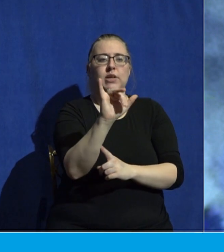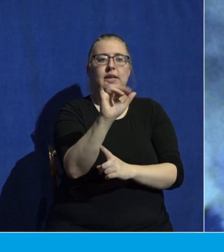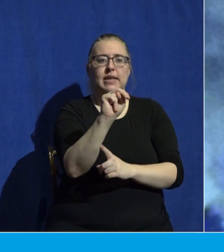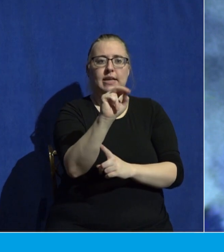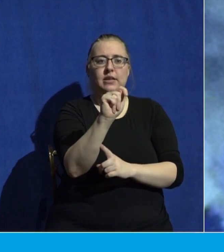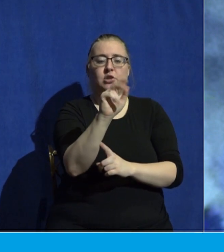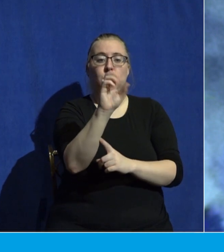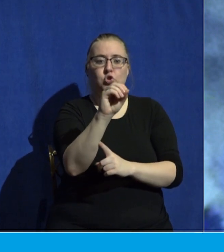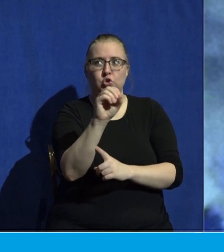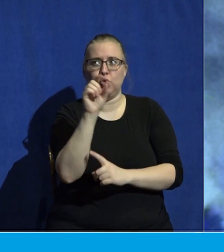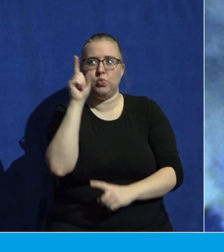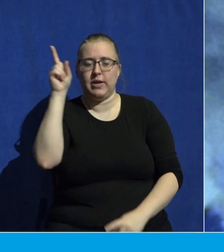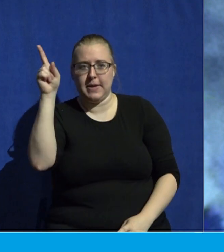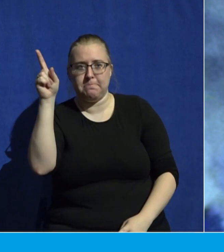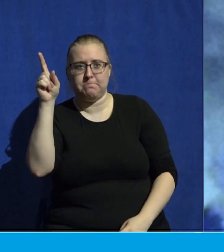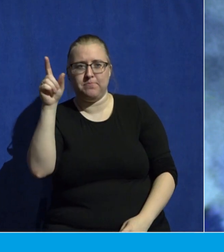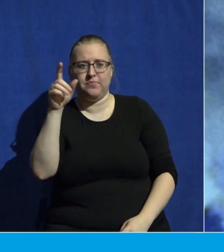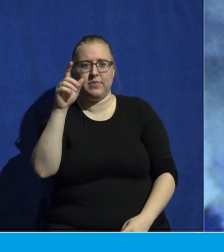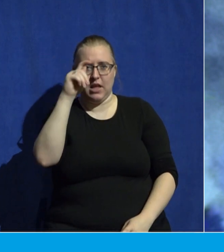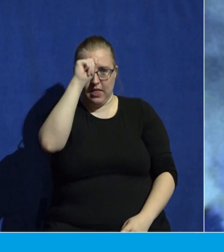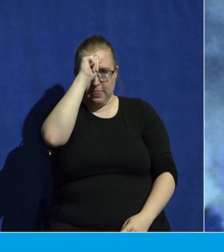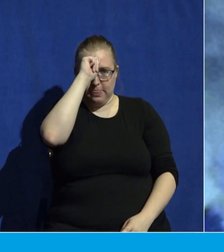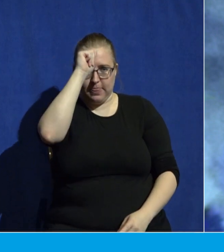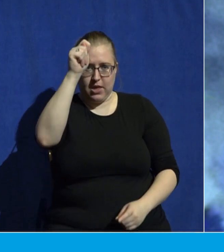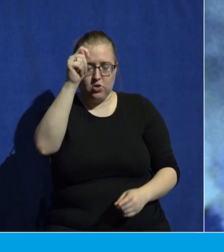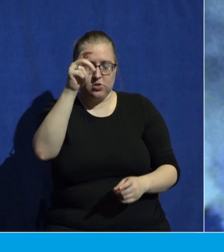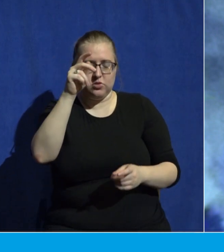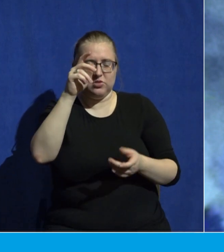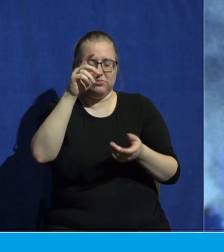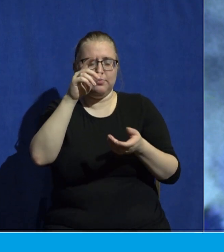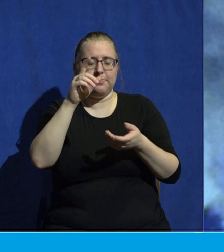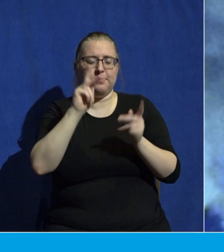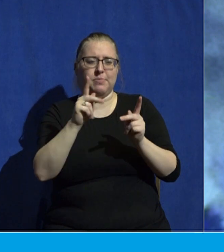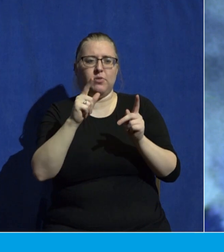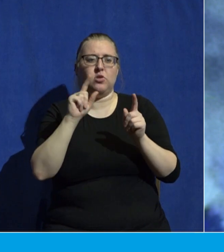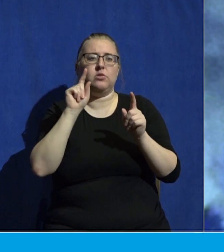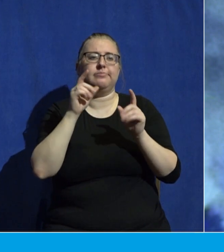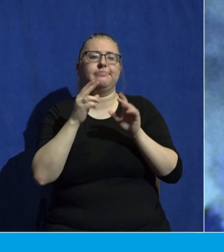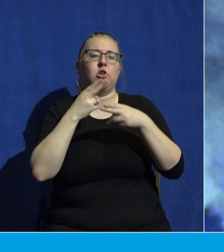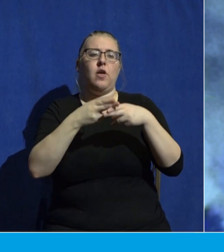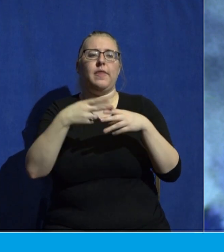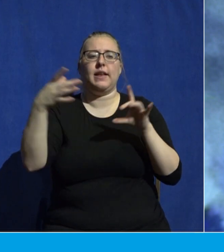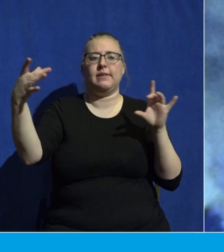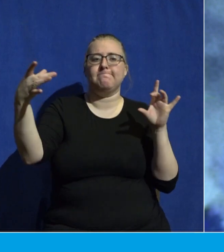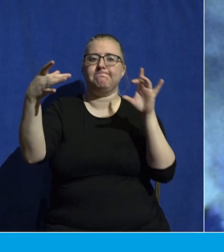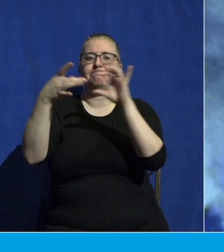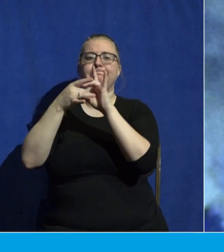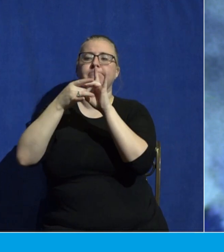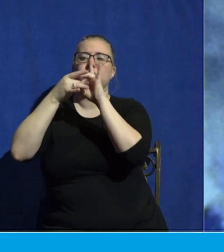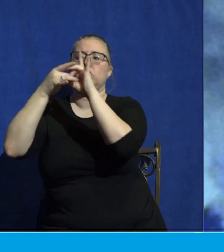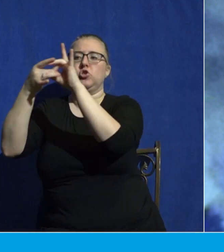Theologians call this union with Christ. We enter into Christ. Into him.